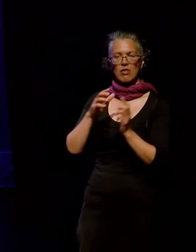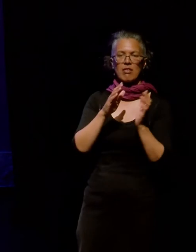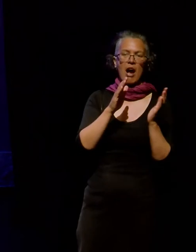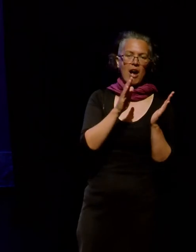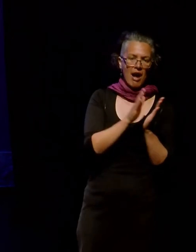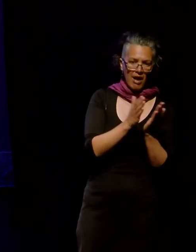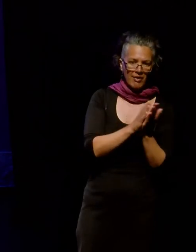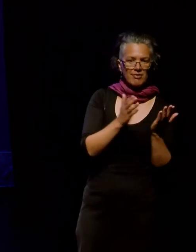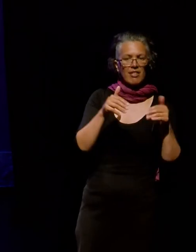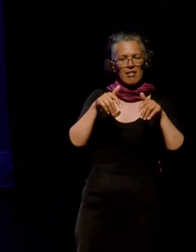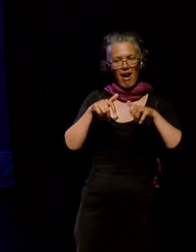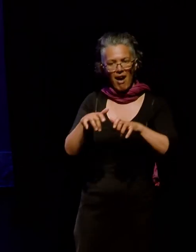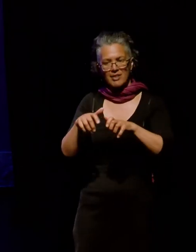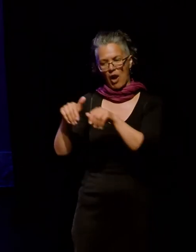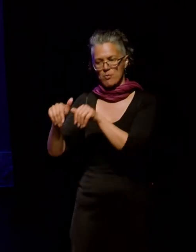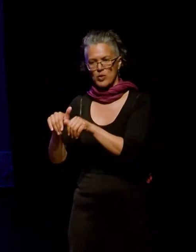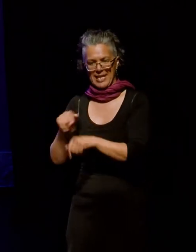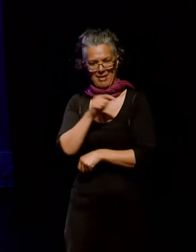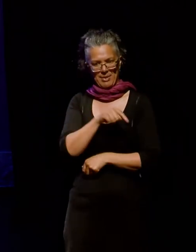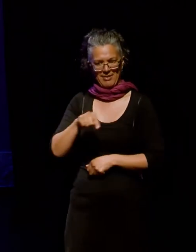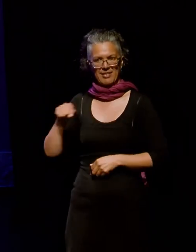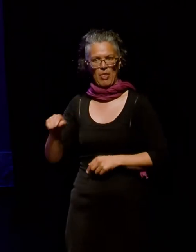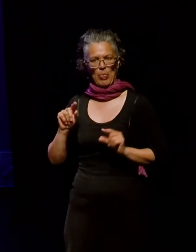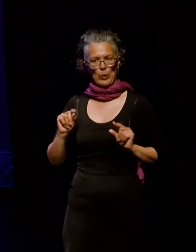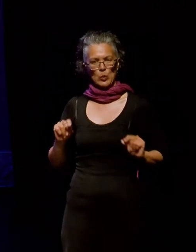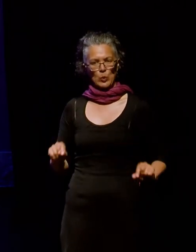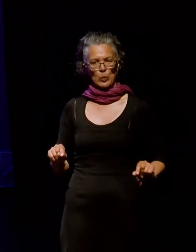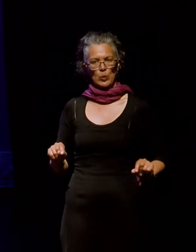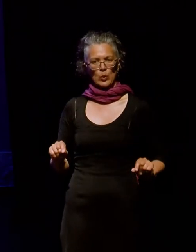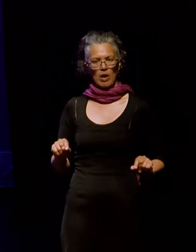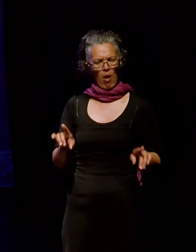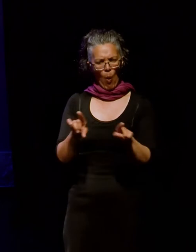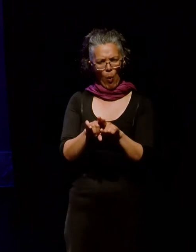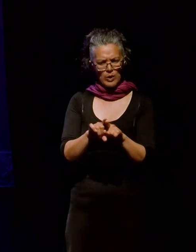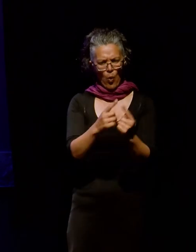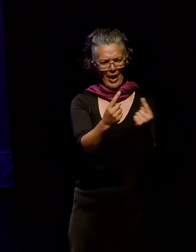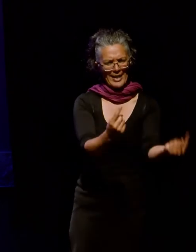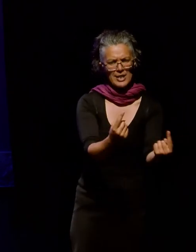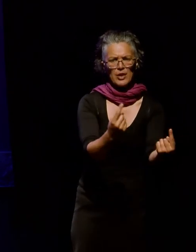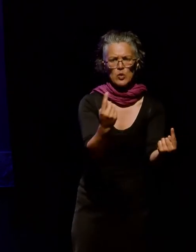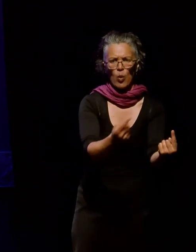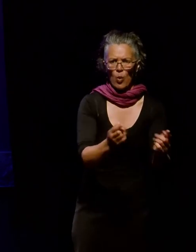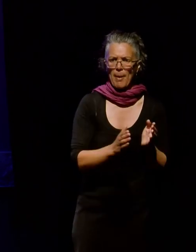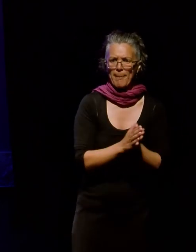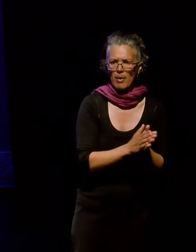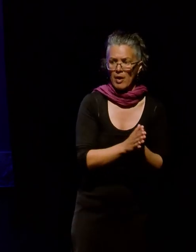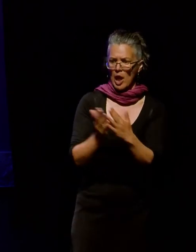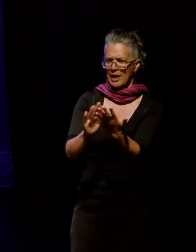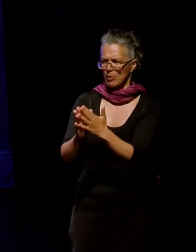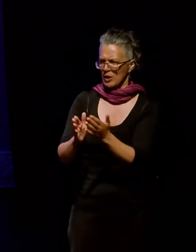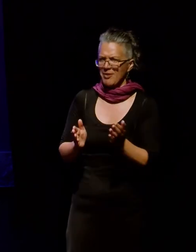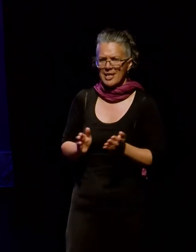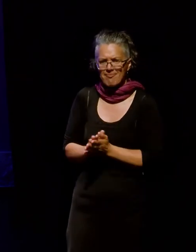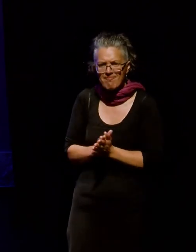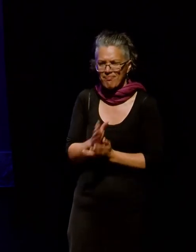museums. However, memory making also drives individuals and communities. At the heart of memory making as a